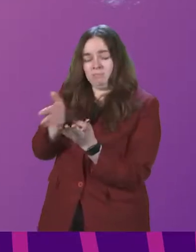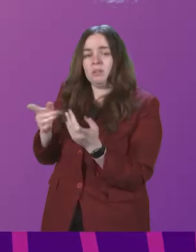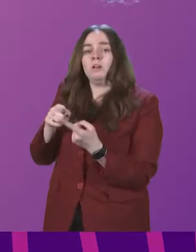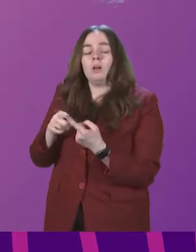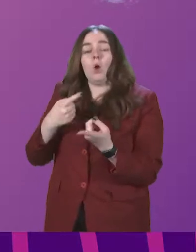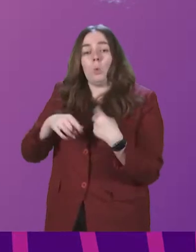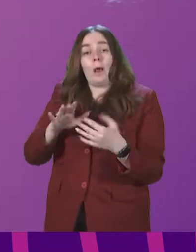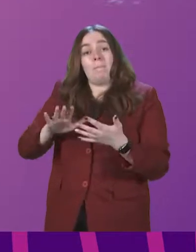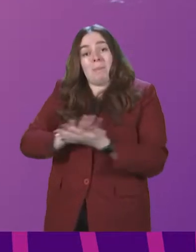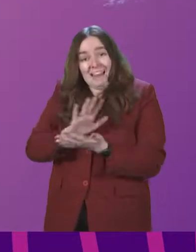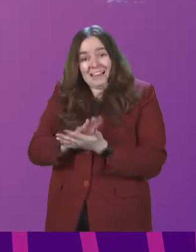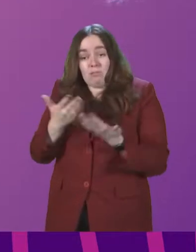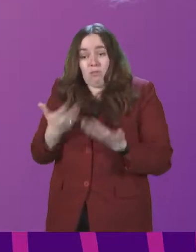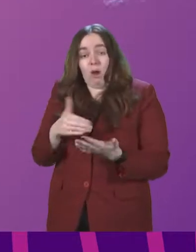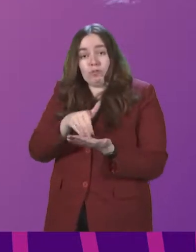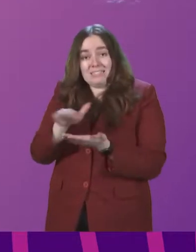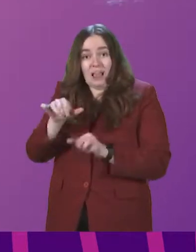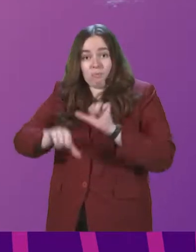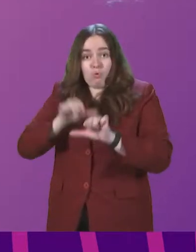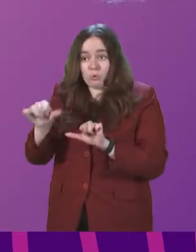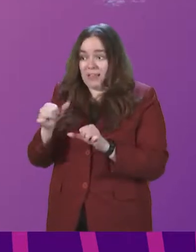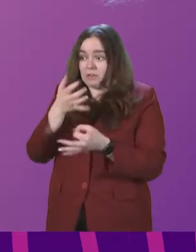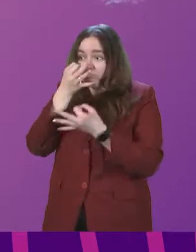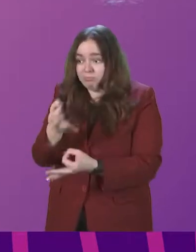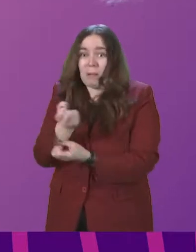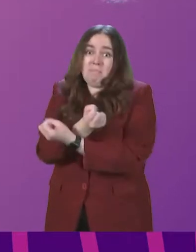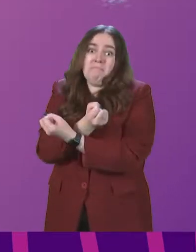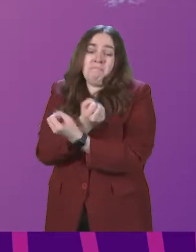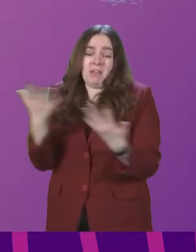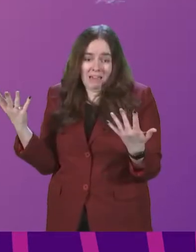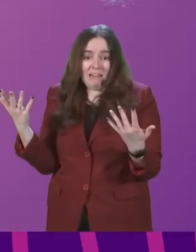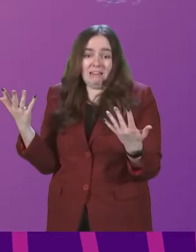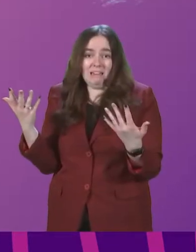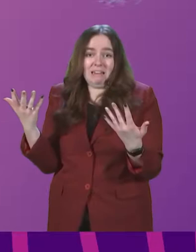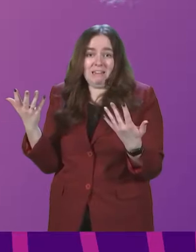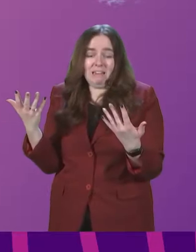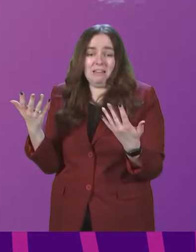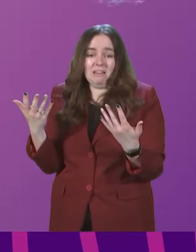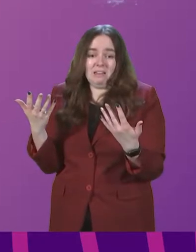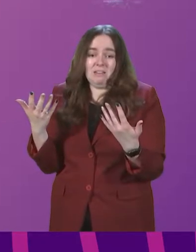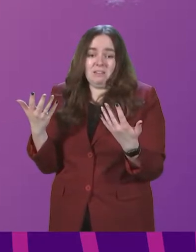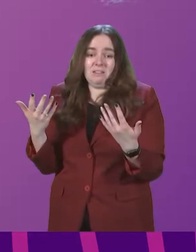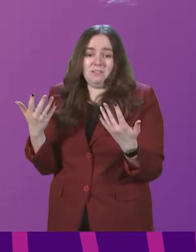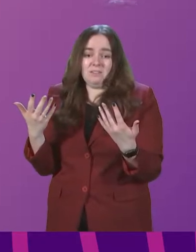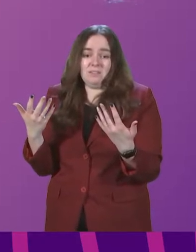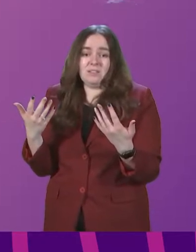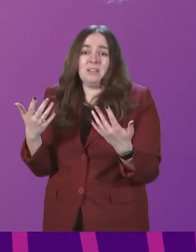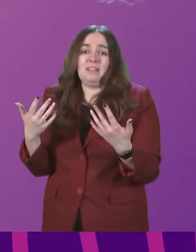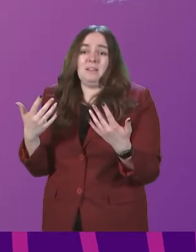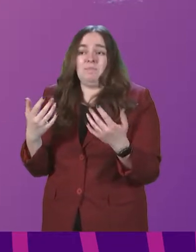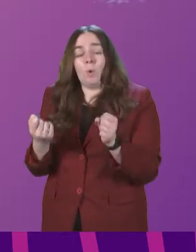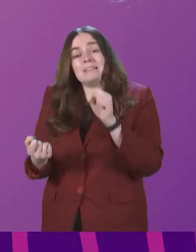we were pleased that the current sales process attracted a number of significant